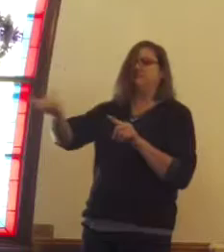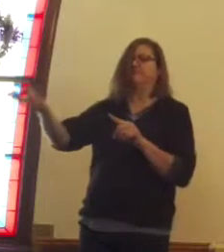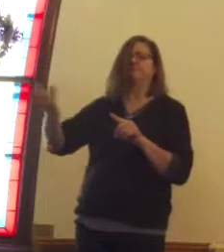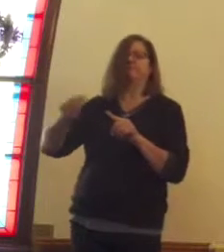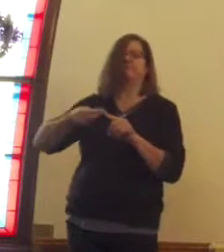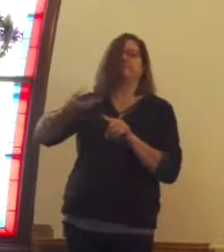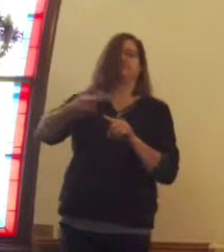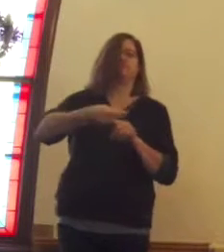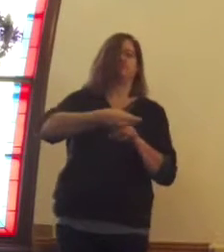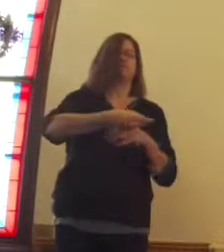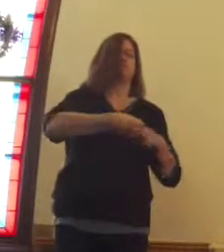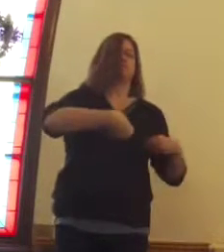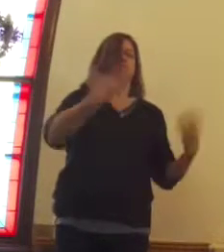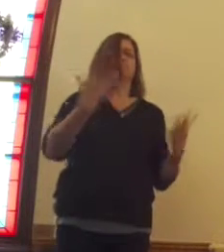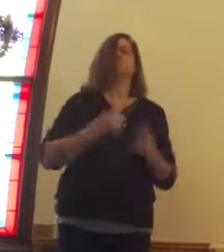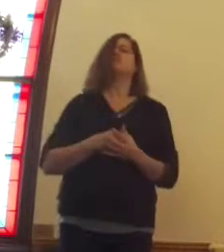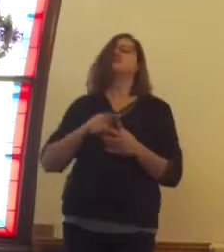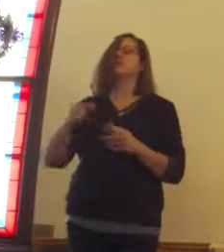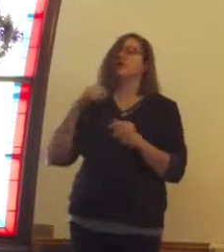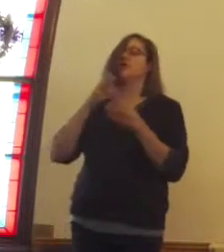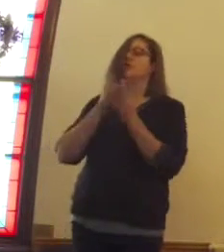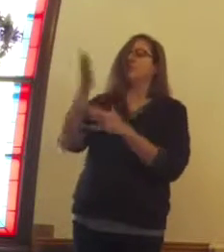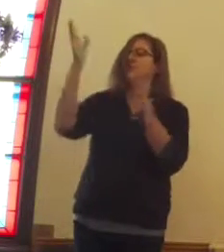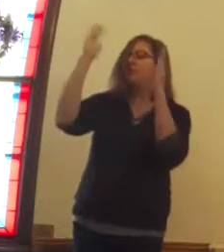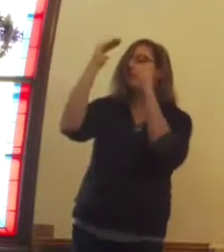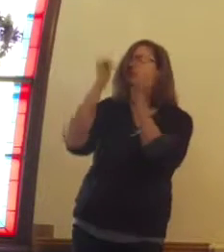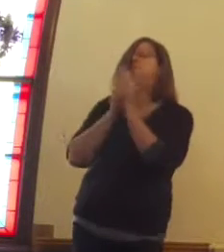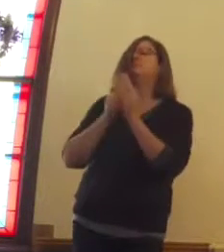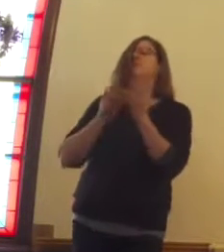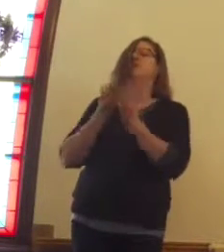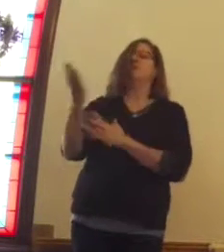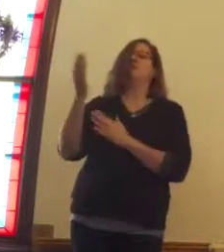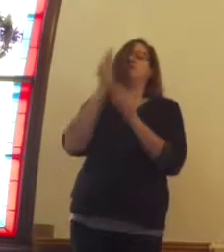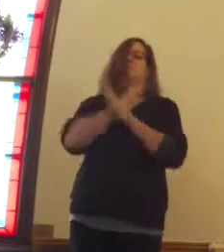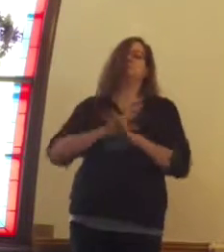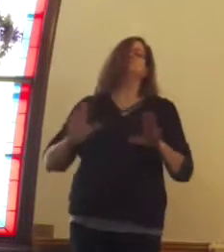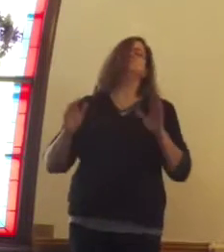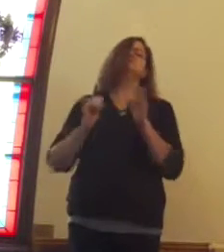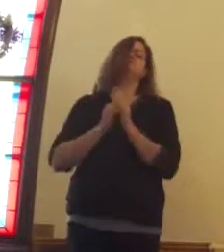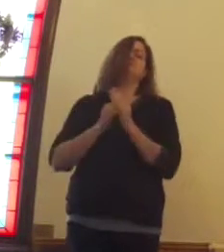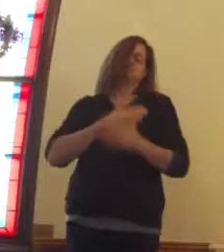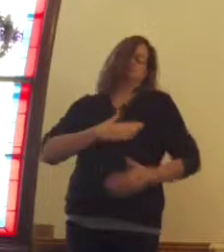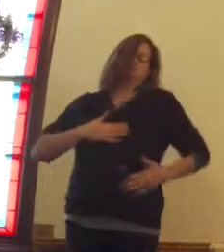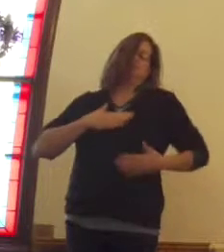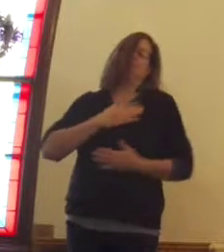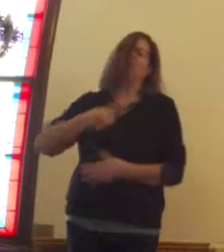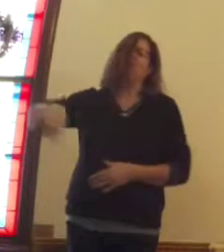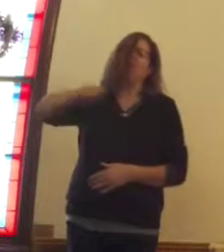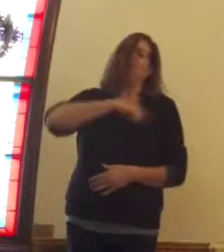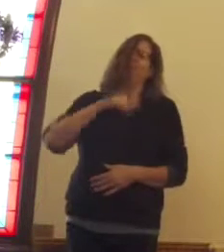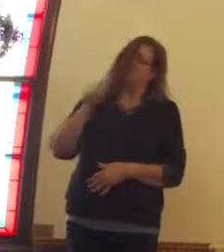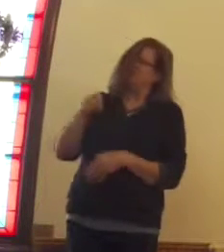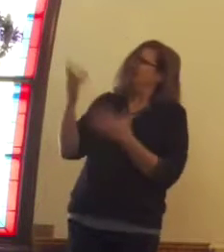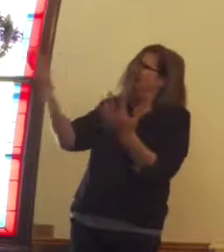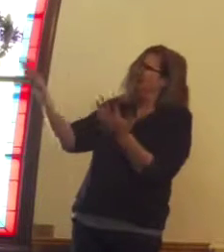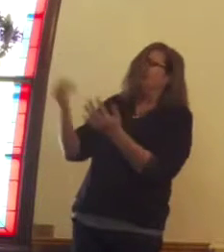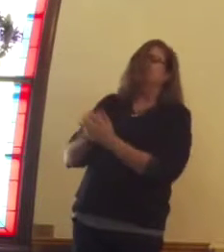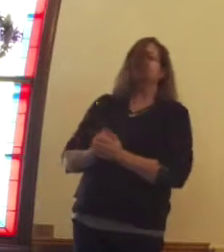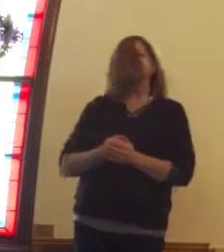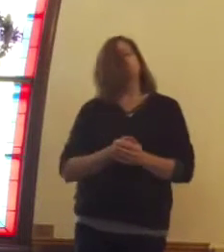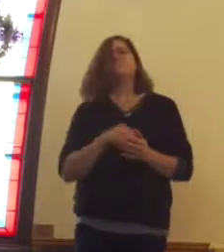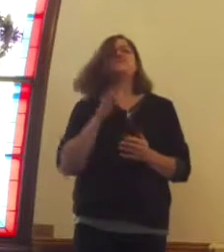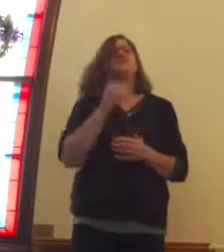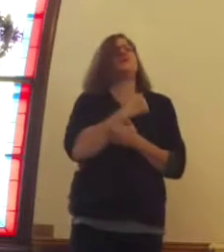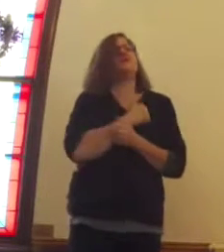of us through that hope, through that peace, and through that joy that we all need. And most of all, it's the